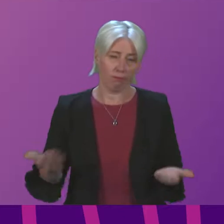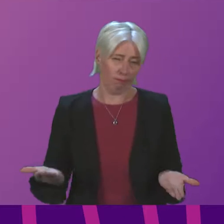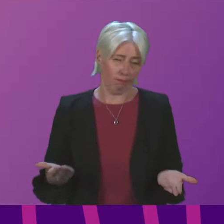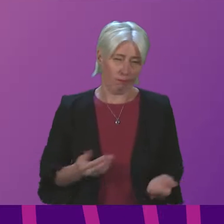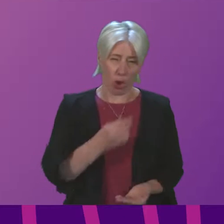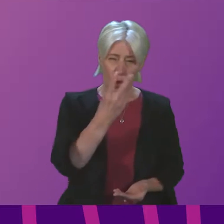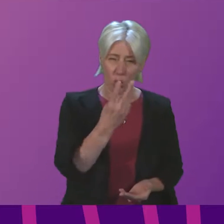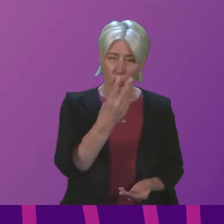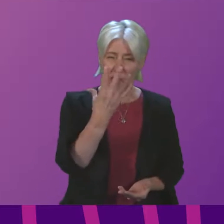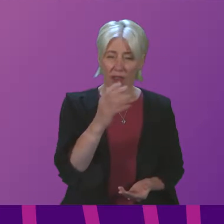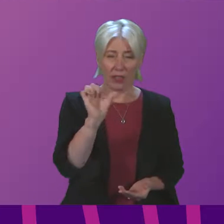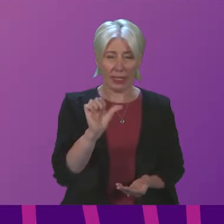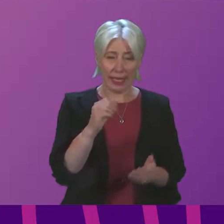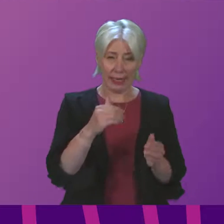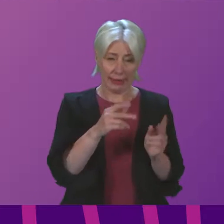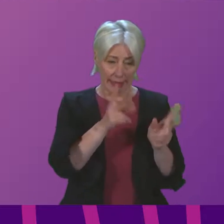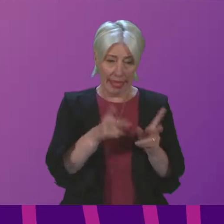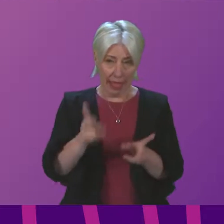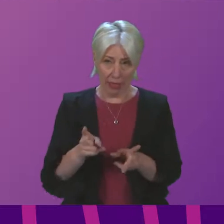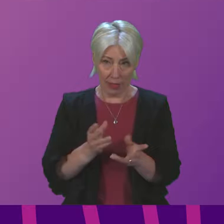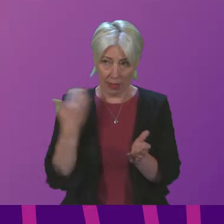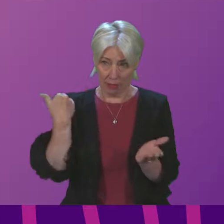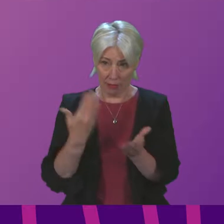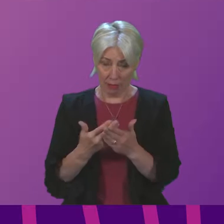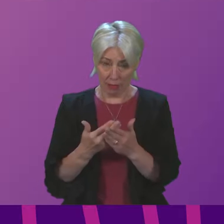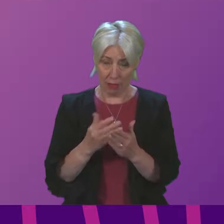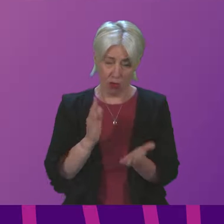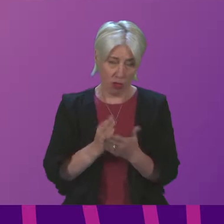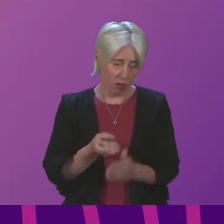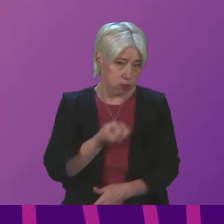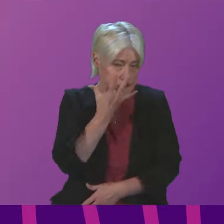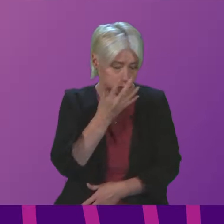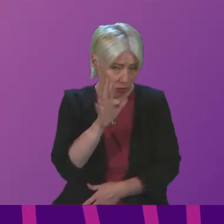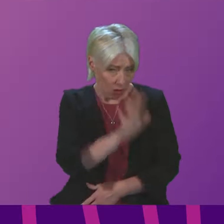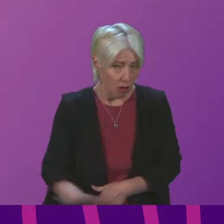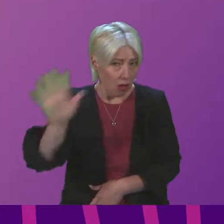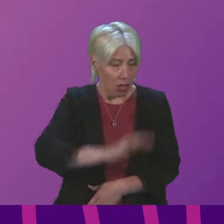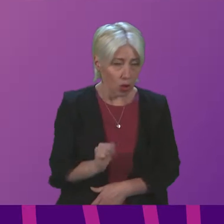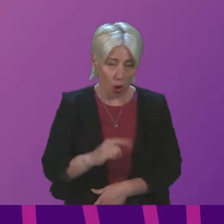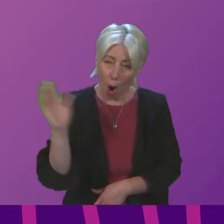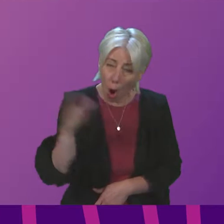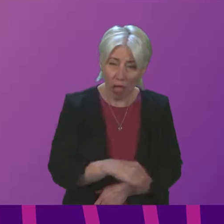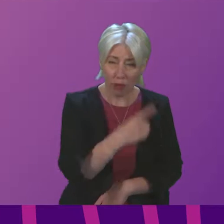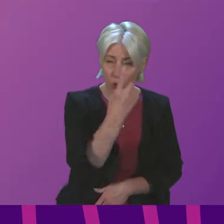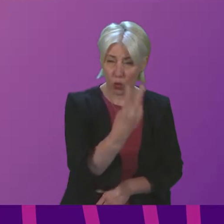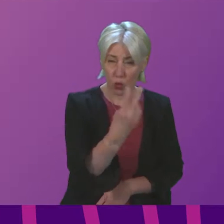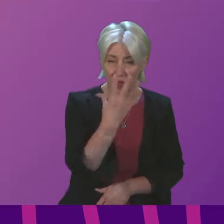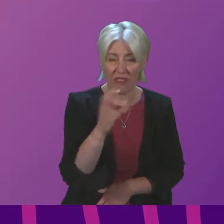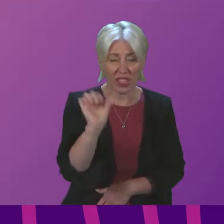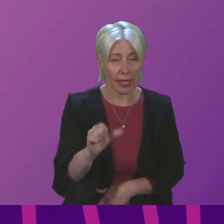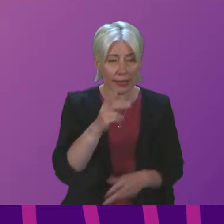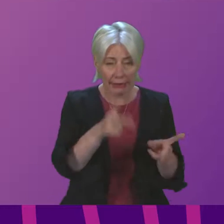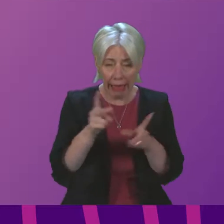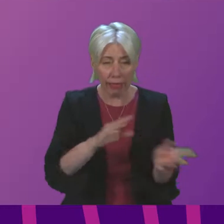256 deaths on this Government watch is a national shame. Every single death is a tragedy,